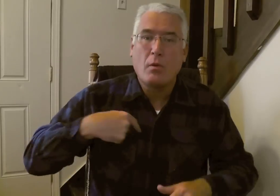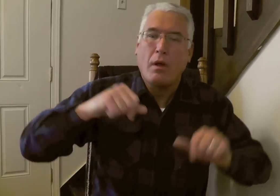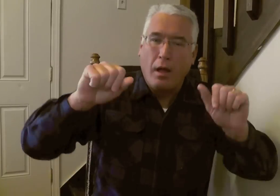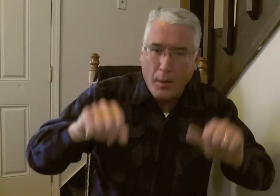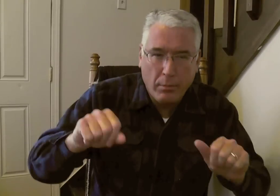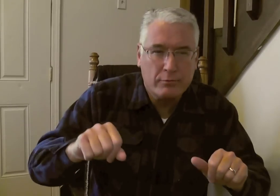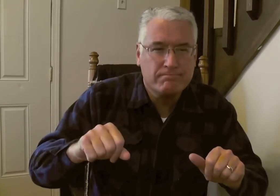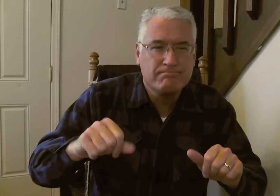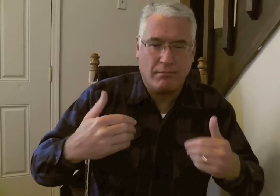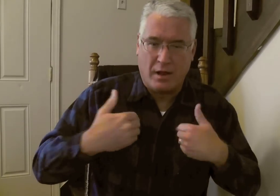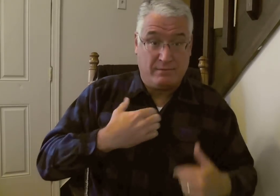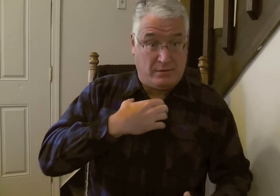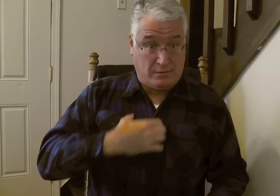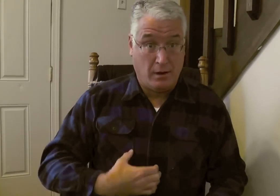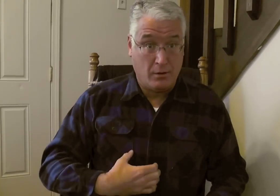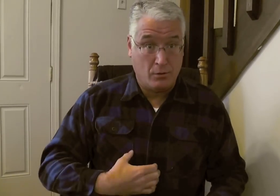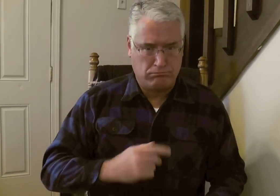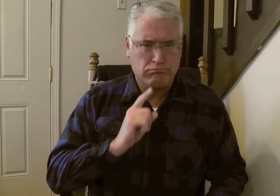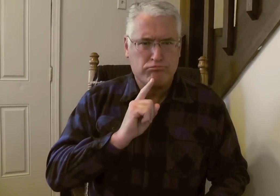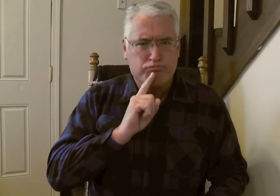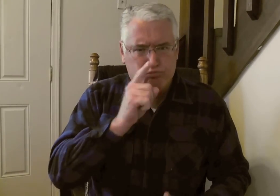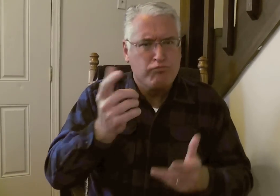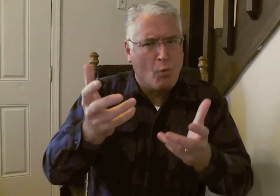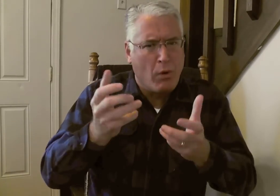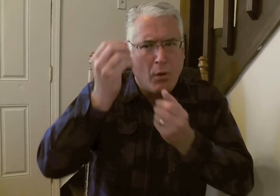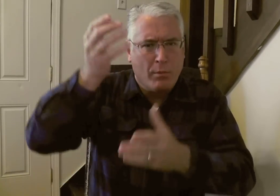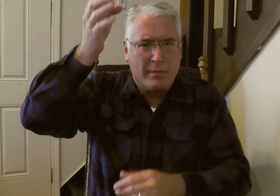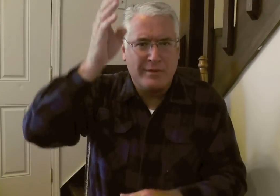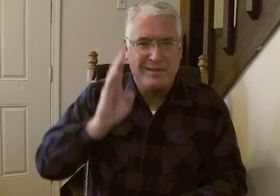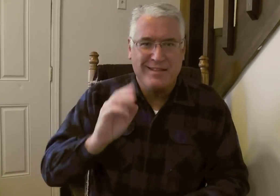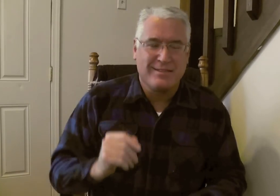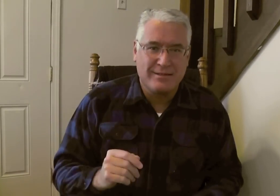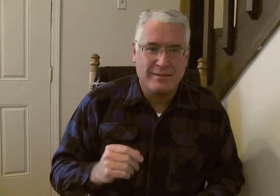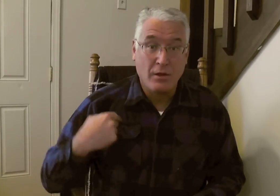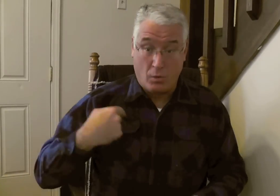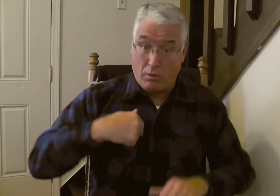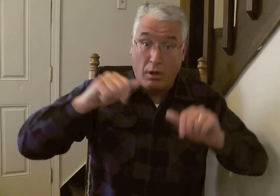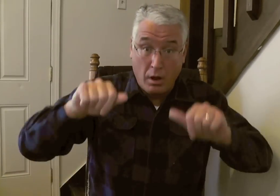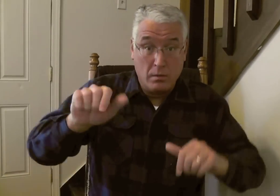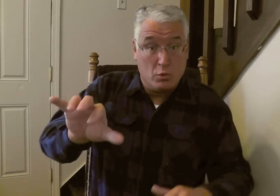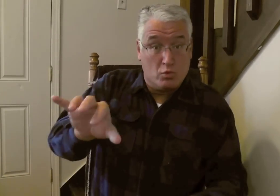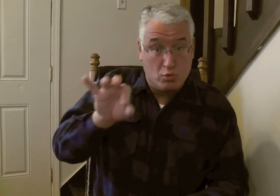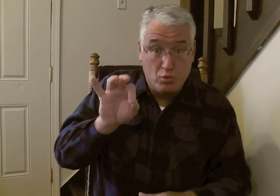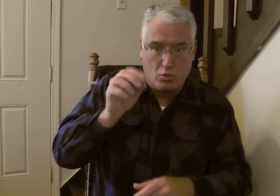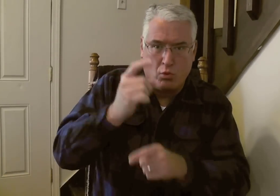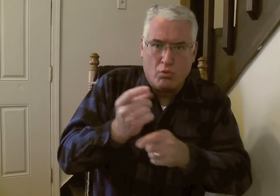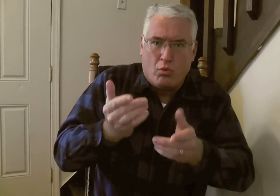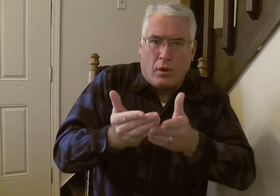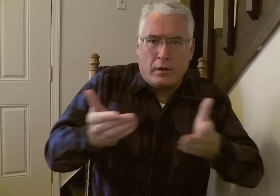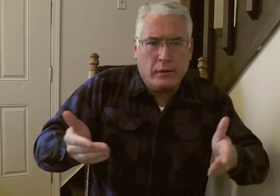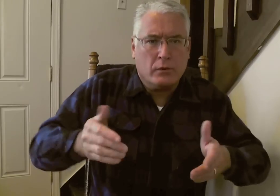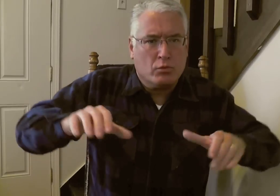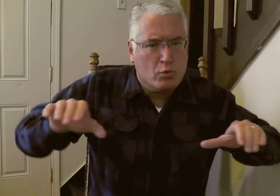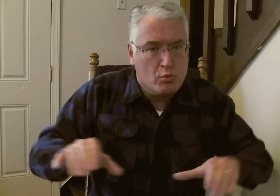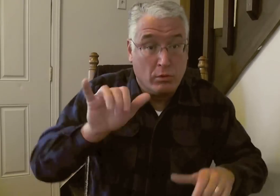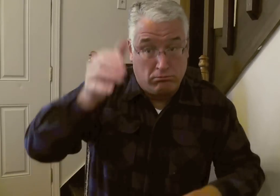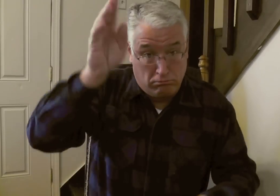Then, we are able to have the desire to want to please God. We can choose the right thing to do,